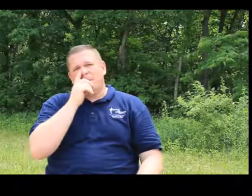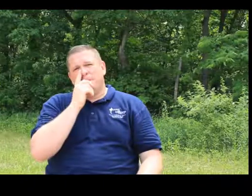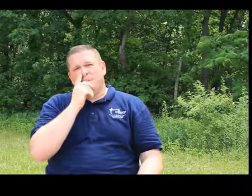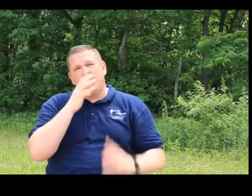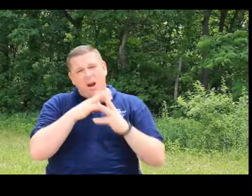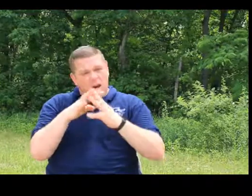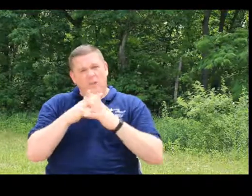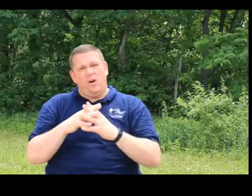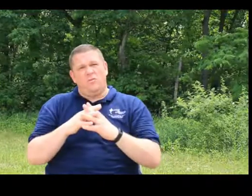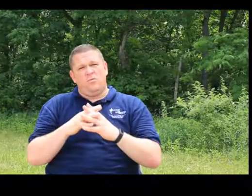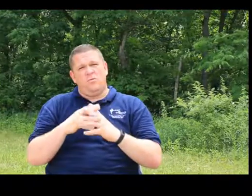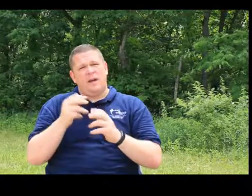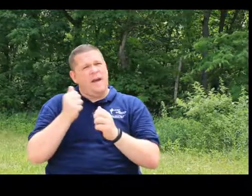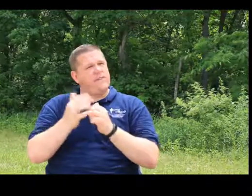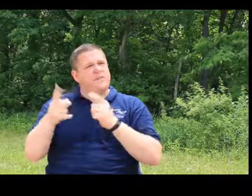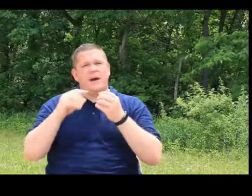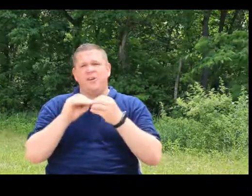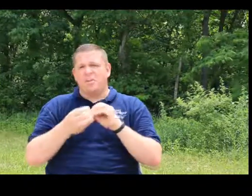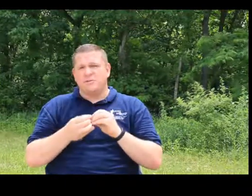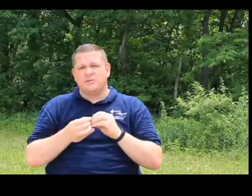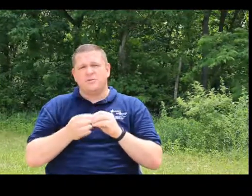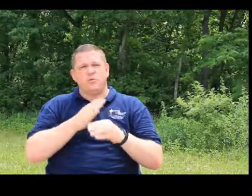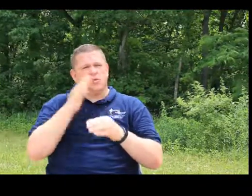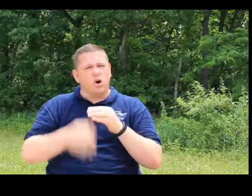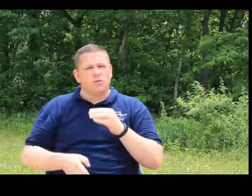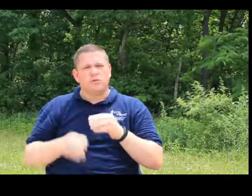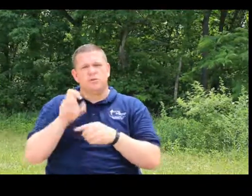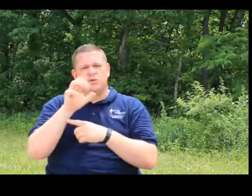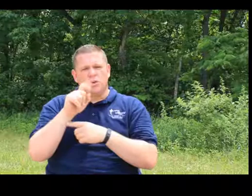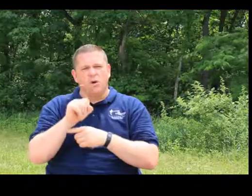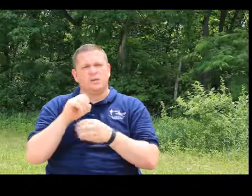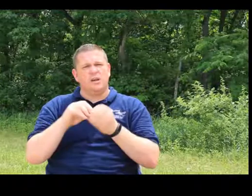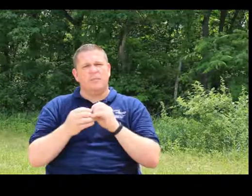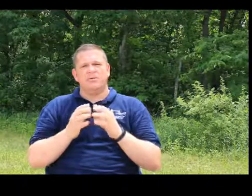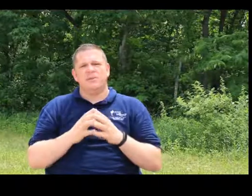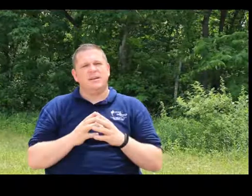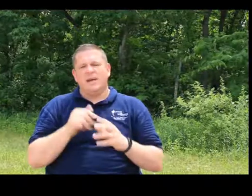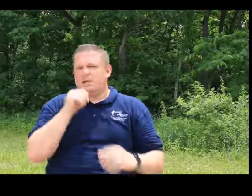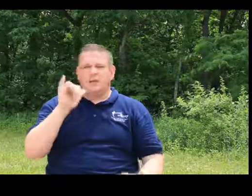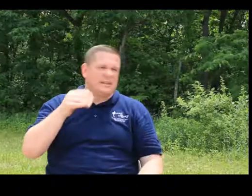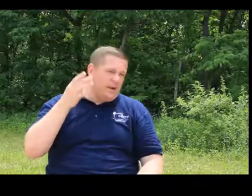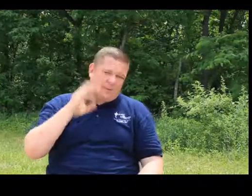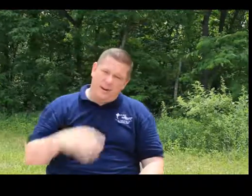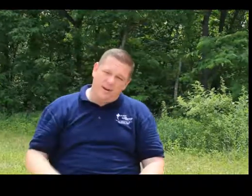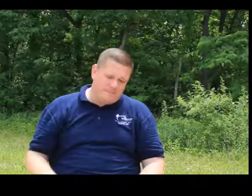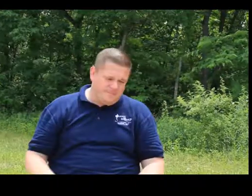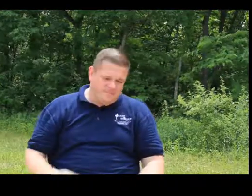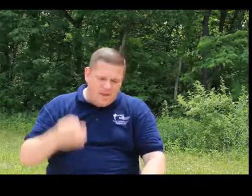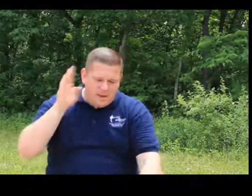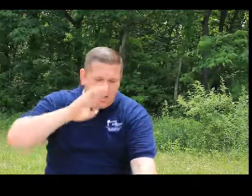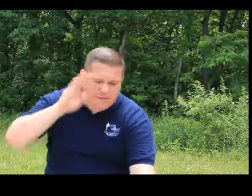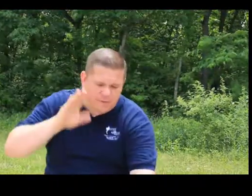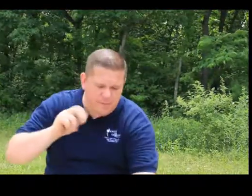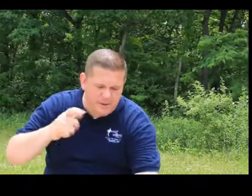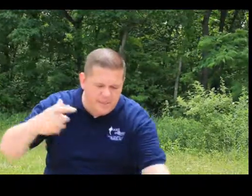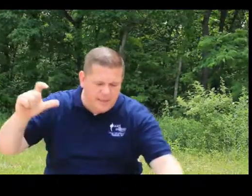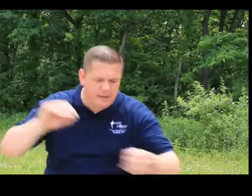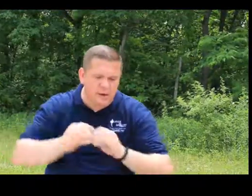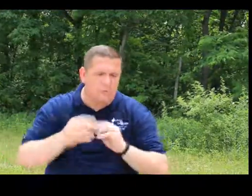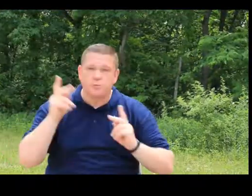Now, America, though, everything's about numbers. Results. Results and numbers. It's not like that with God. God's never been a big numbers